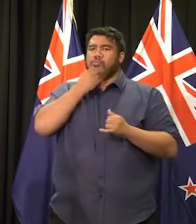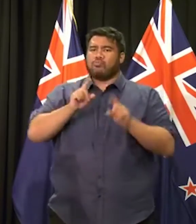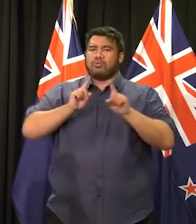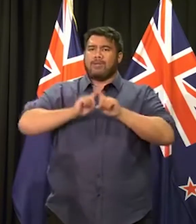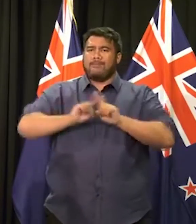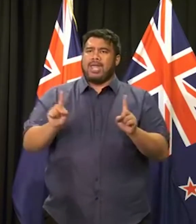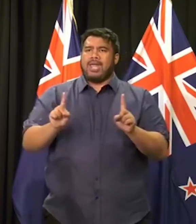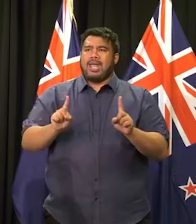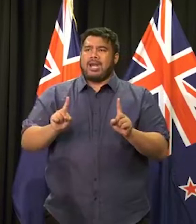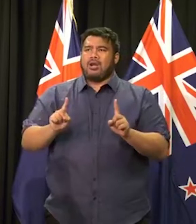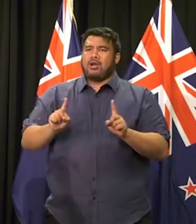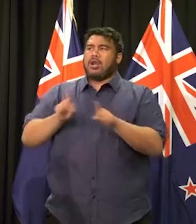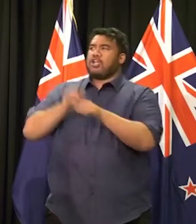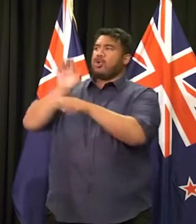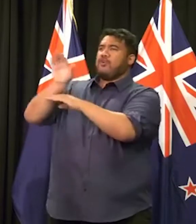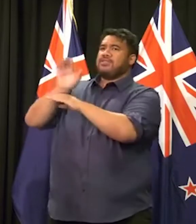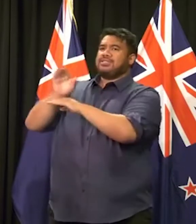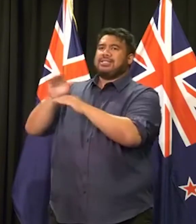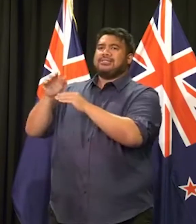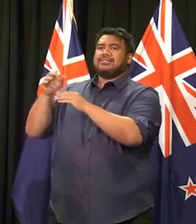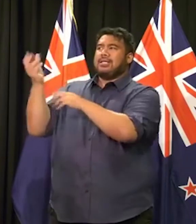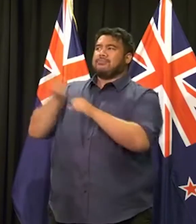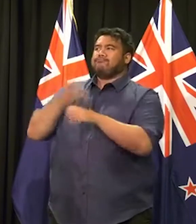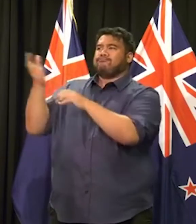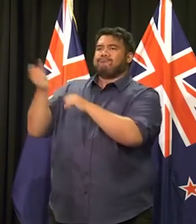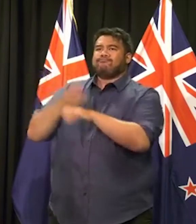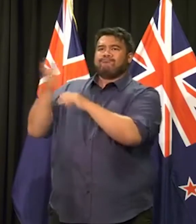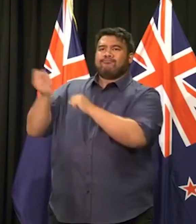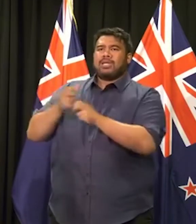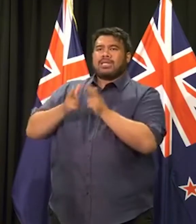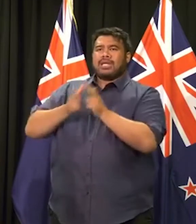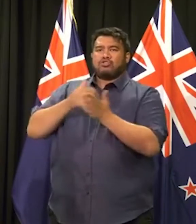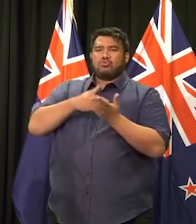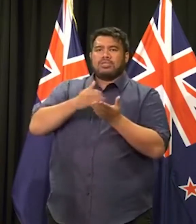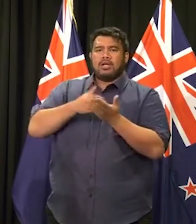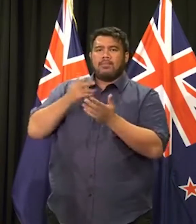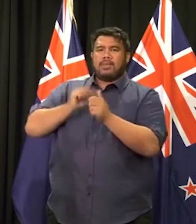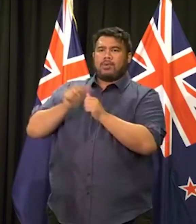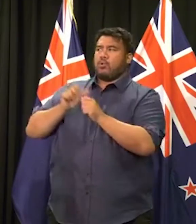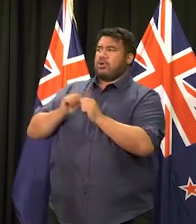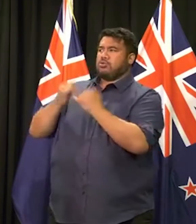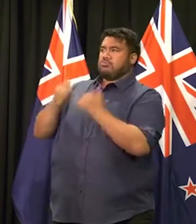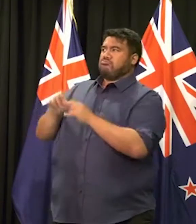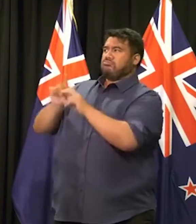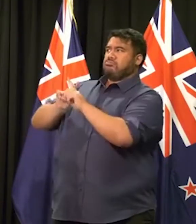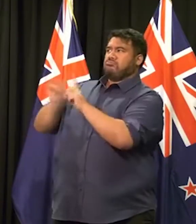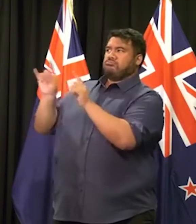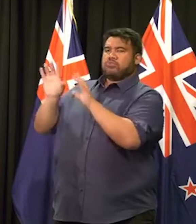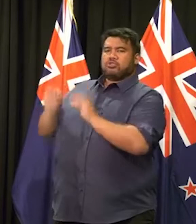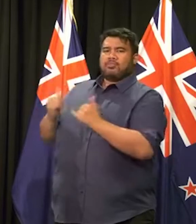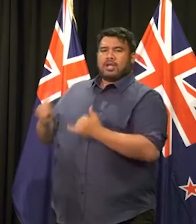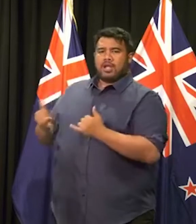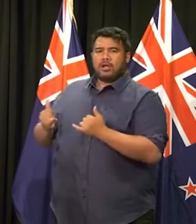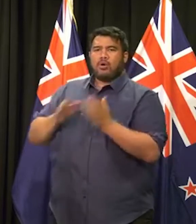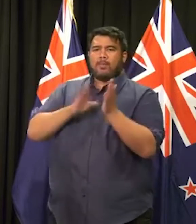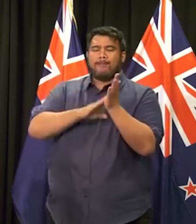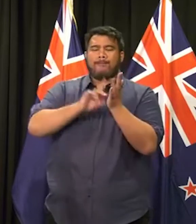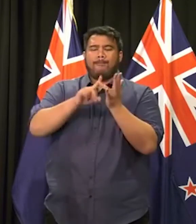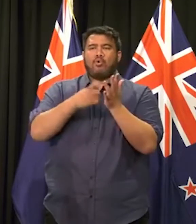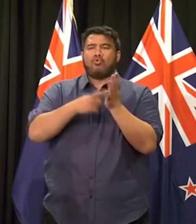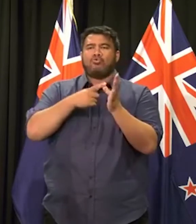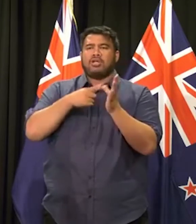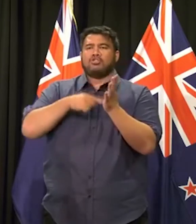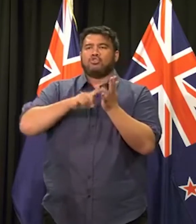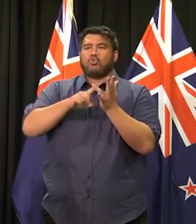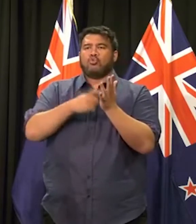now to stop a last-minute surge of these things? Again, I need to verify whether or not that has indeed been the case. Um, but,